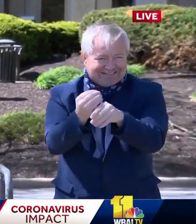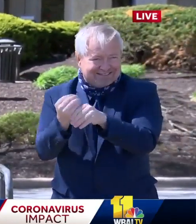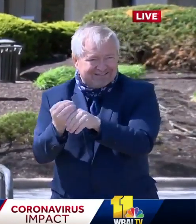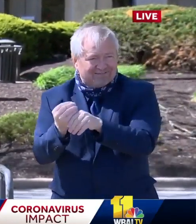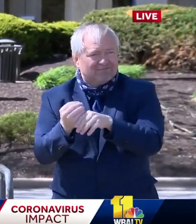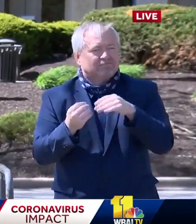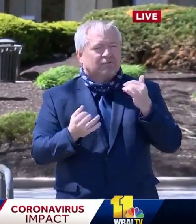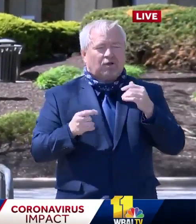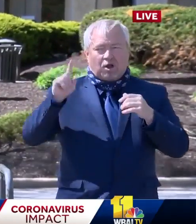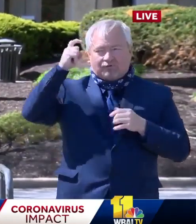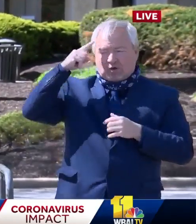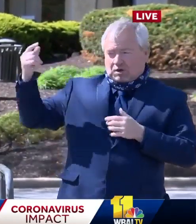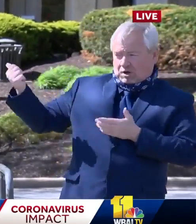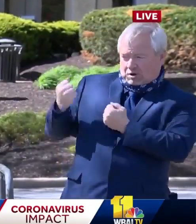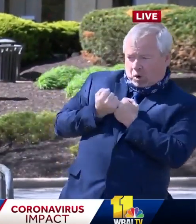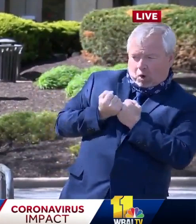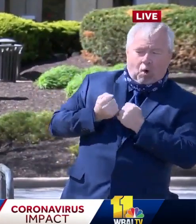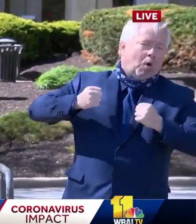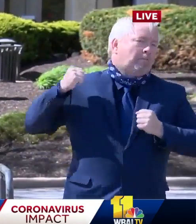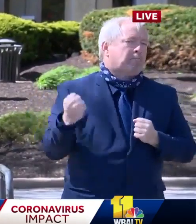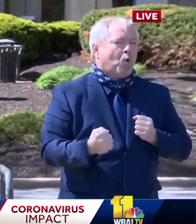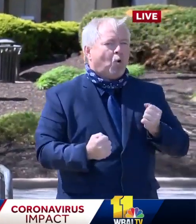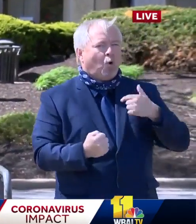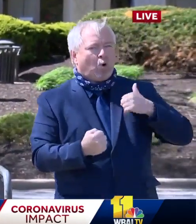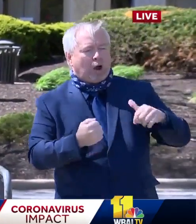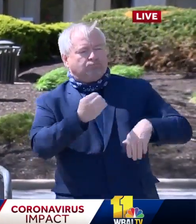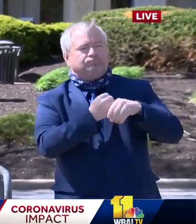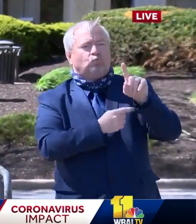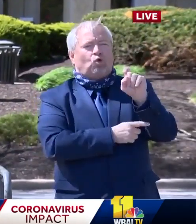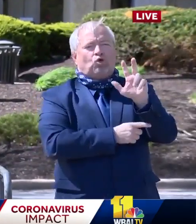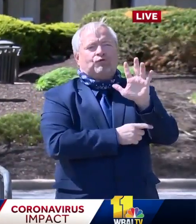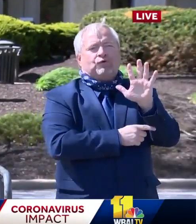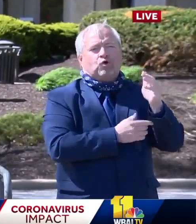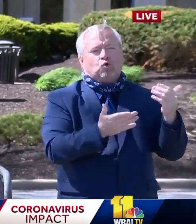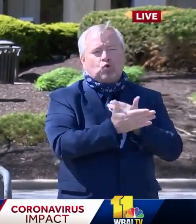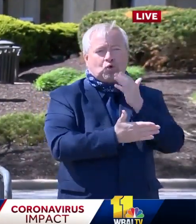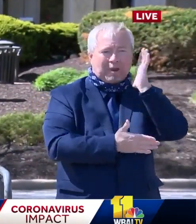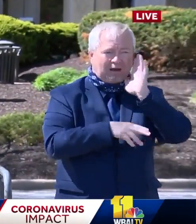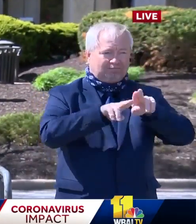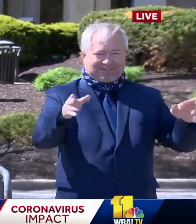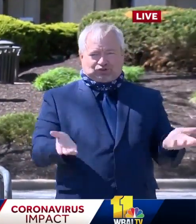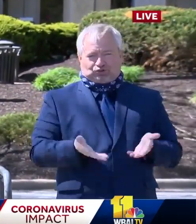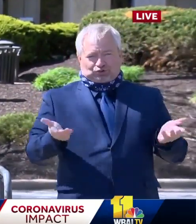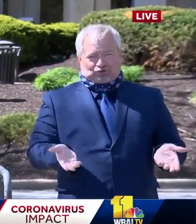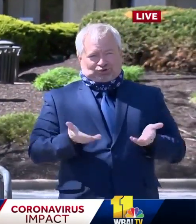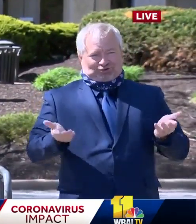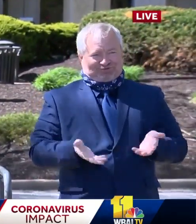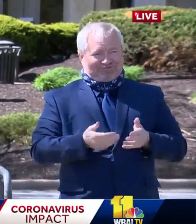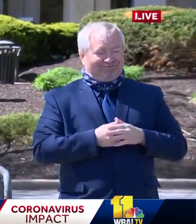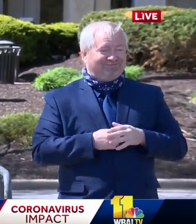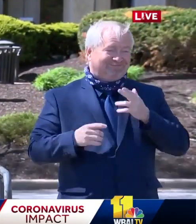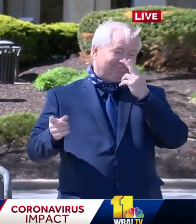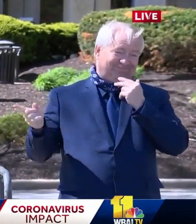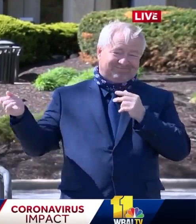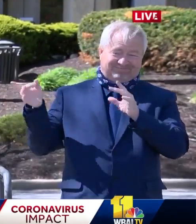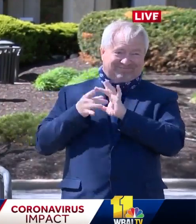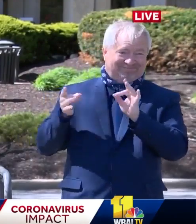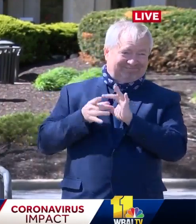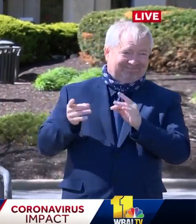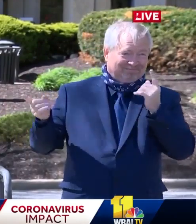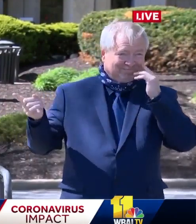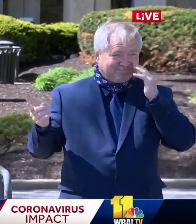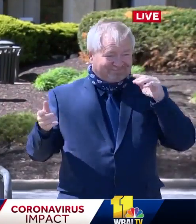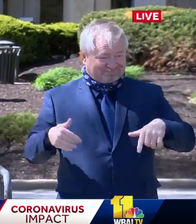additional beds that are open here, the 135 beds. And I have to tell you something, uh, that he said I love when we talked. He said, you know, I'm native Prince